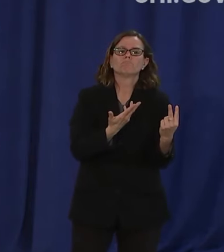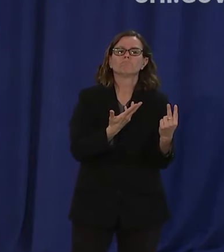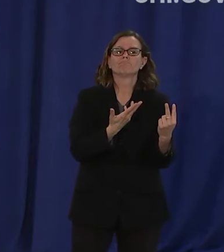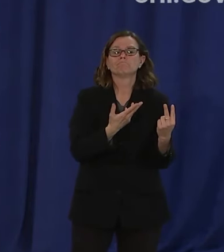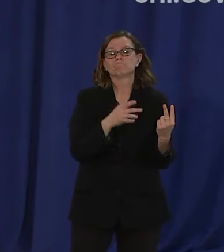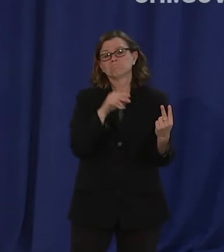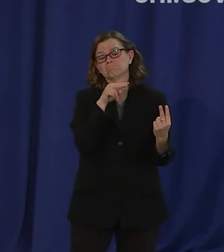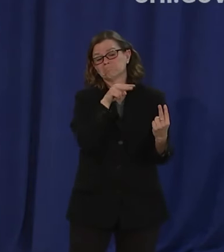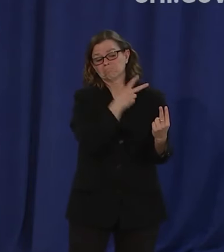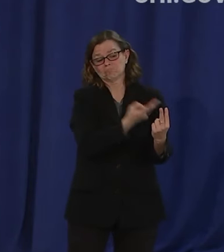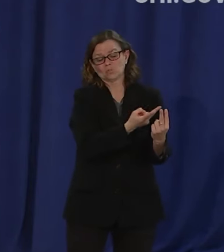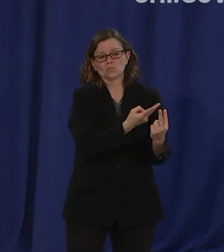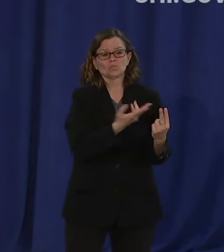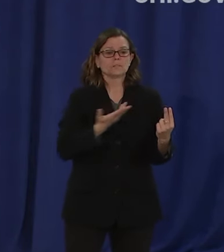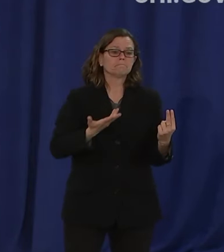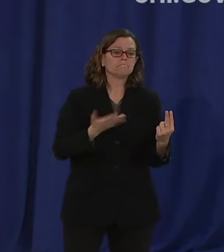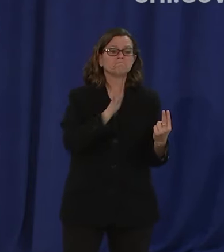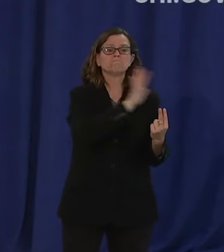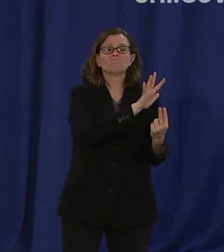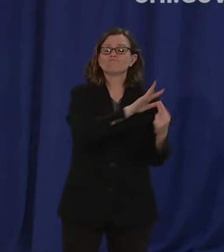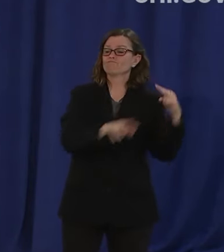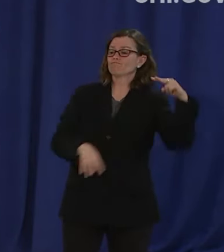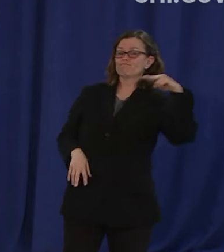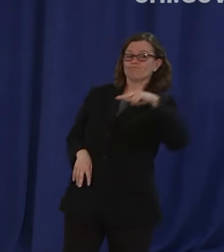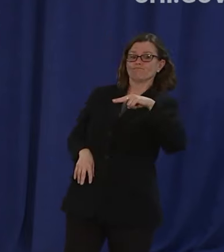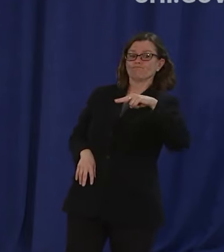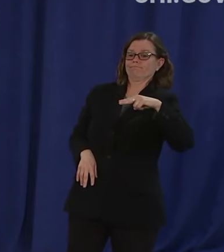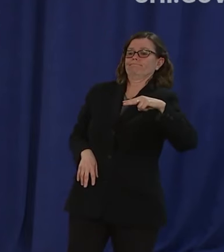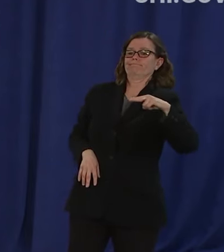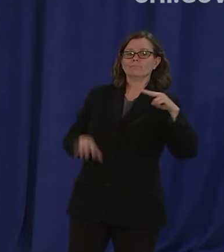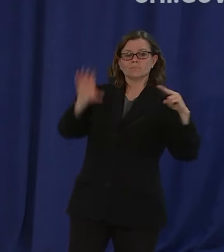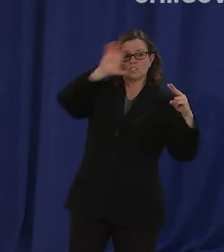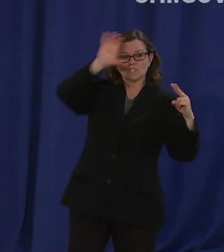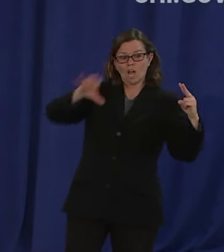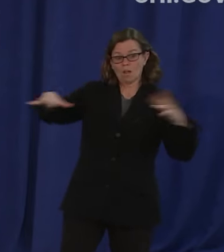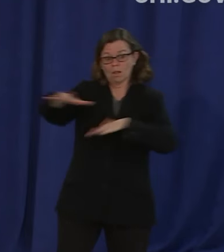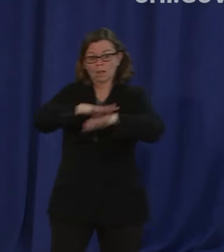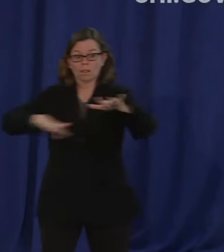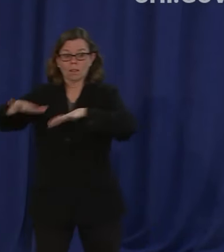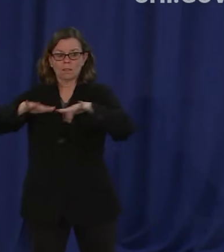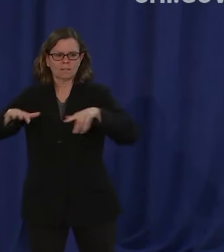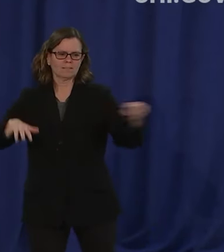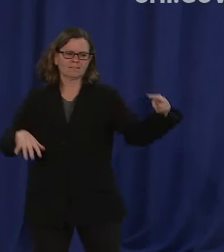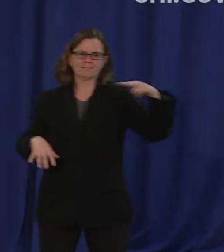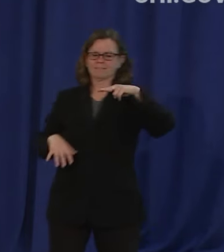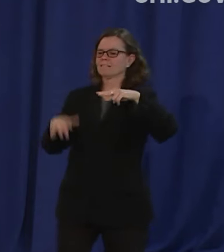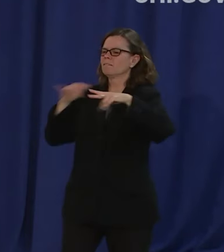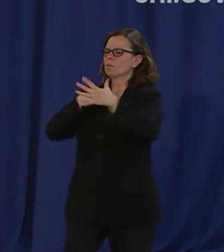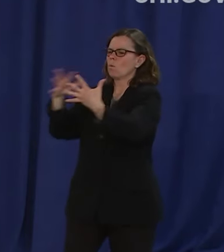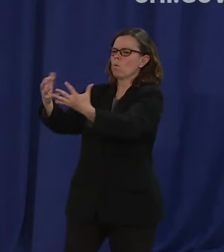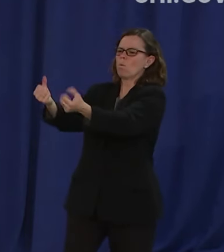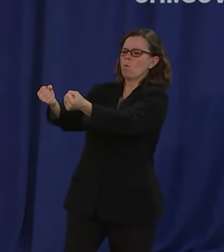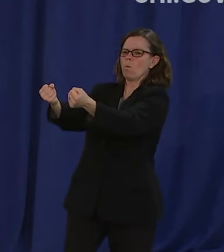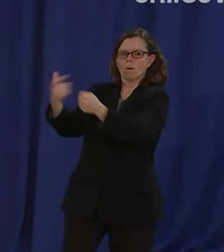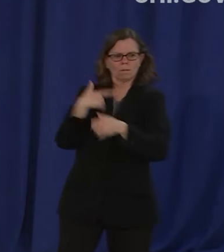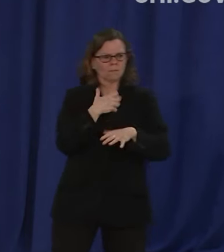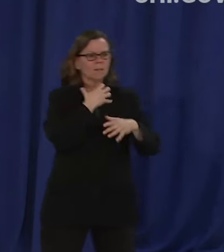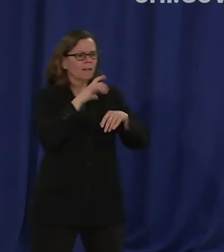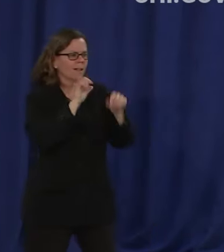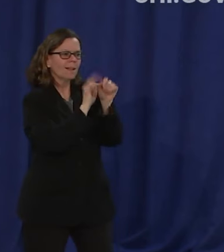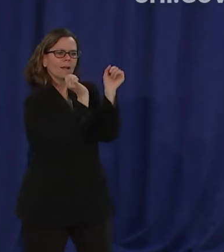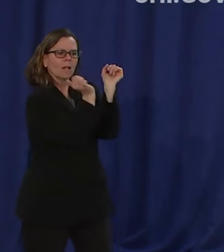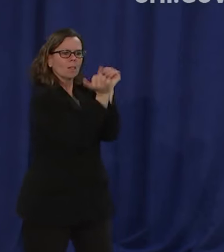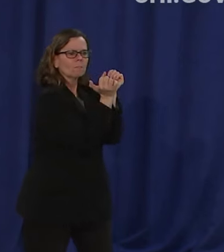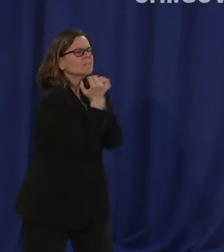a small few the whole city council was held hostage we'll come back on friday and we'll get the work done from gregory pratt